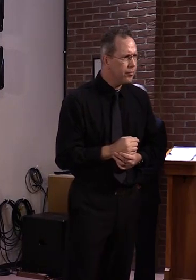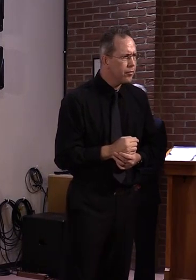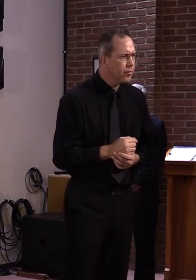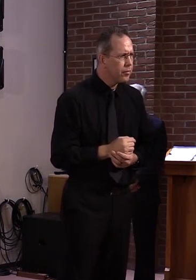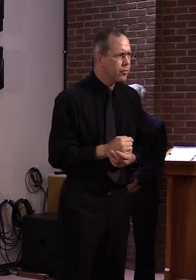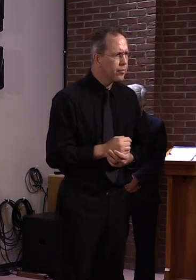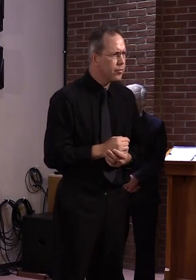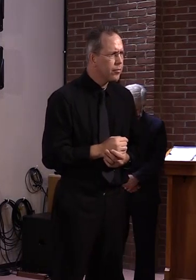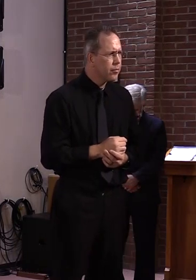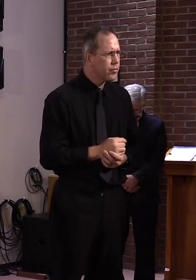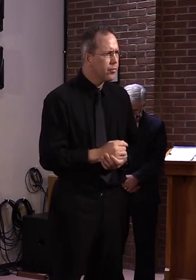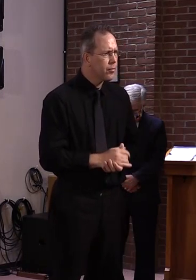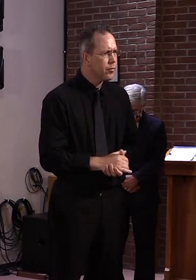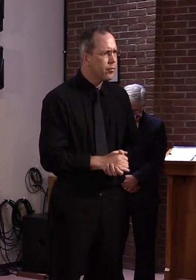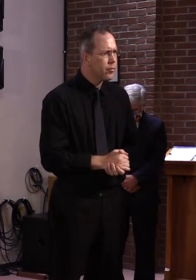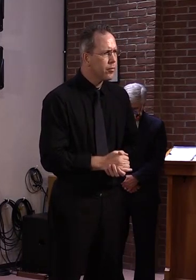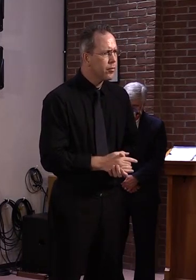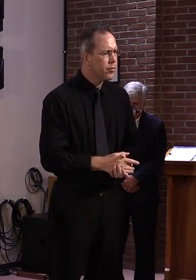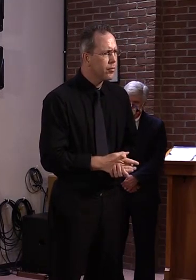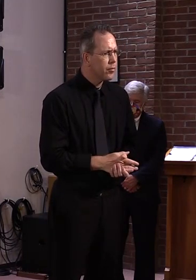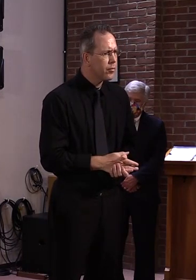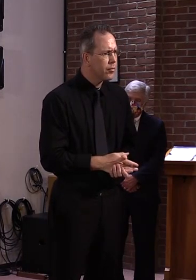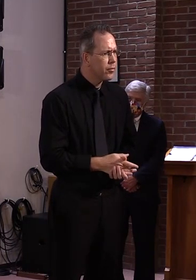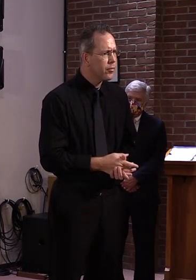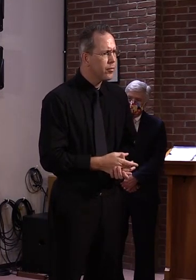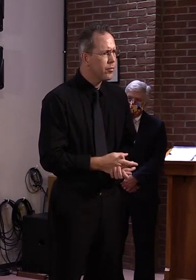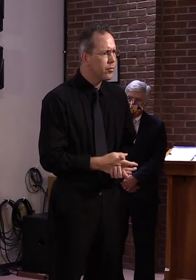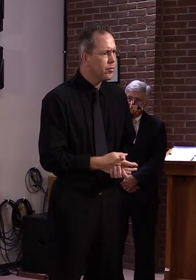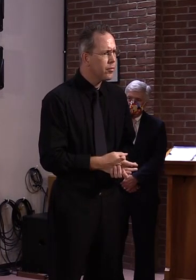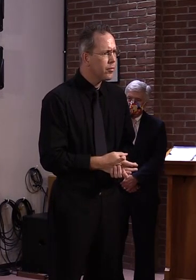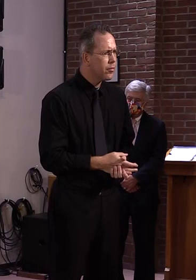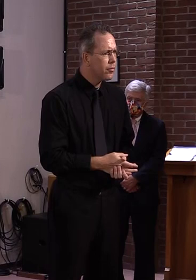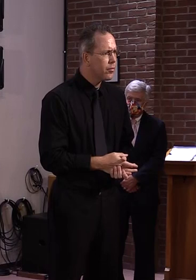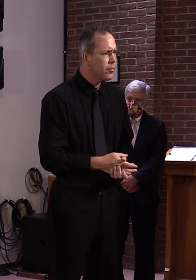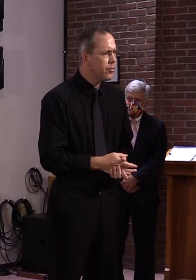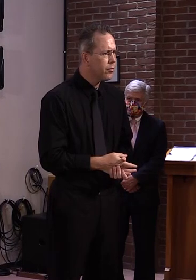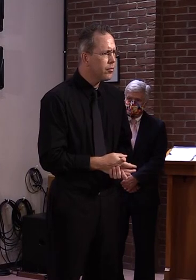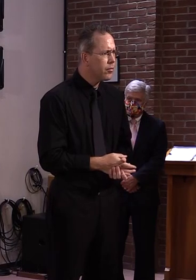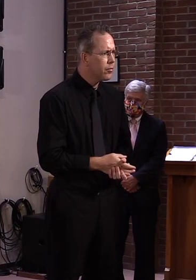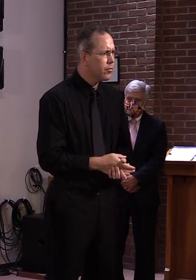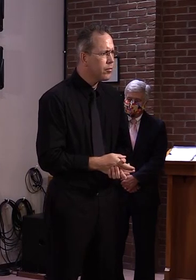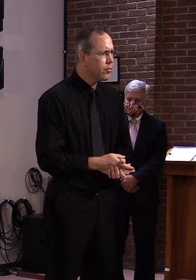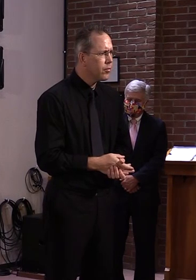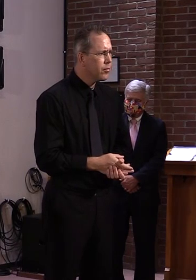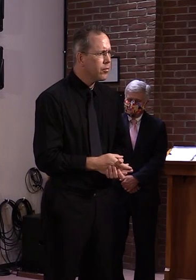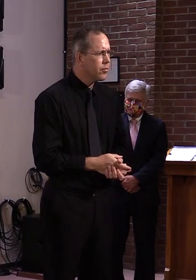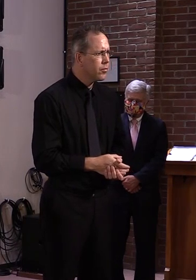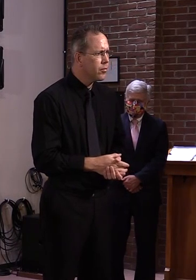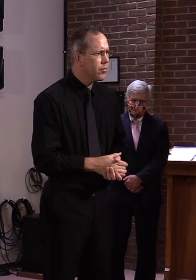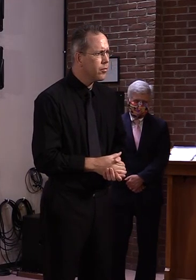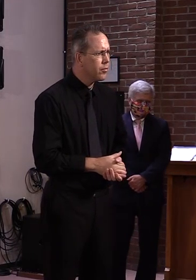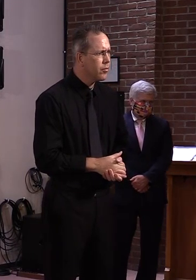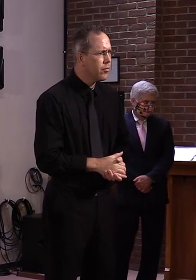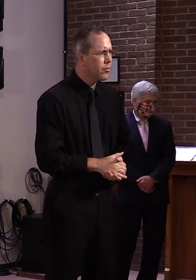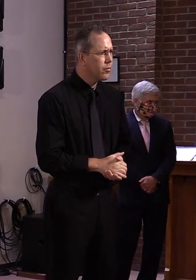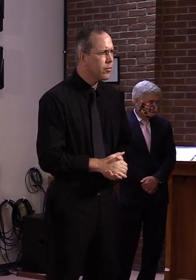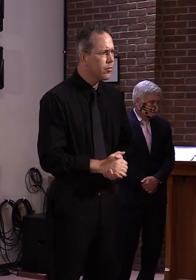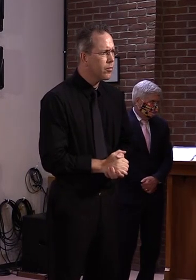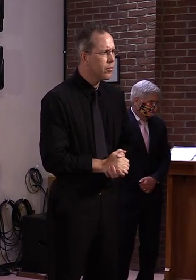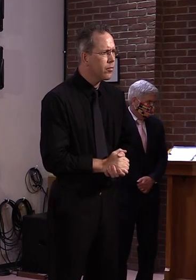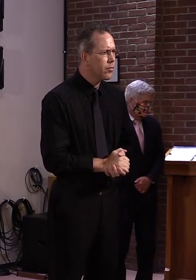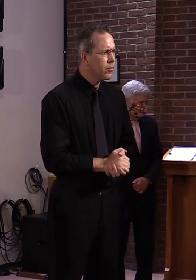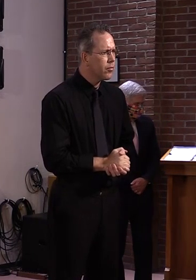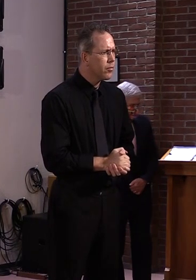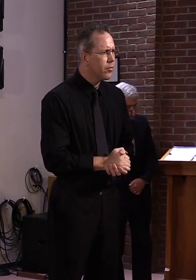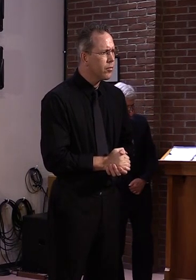But without giving away timelines, how far ahead are you and your staff planning? And I'm thinking,